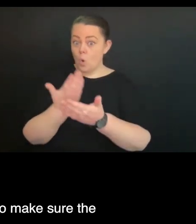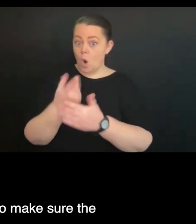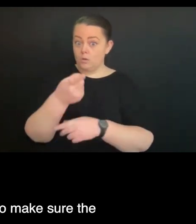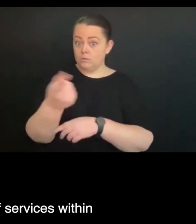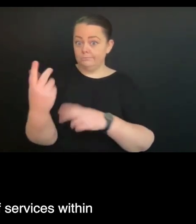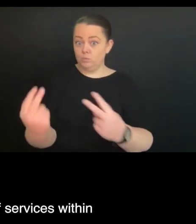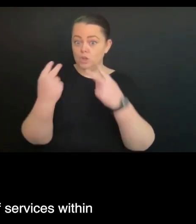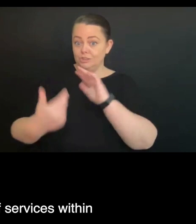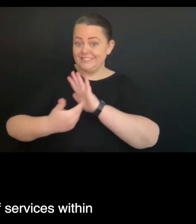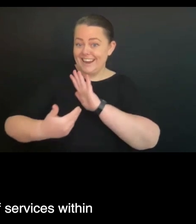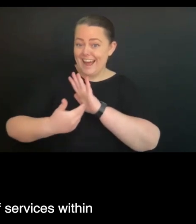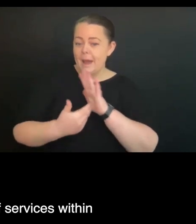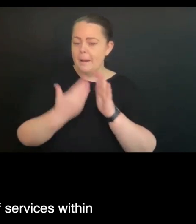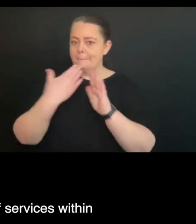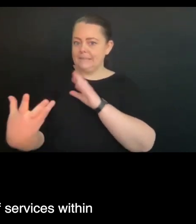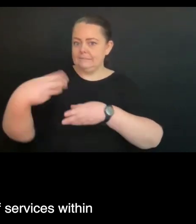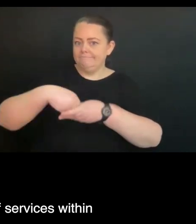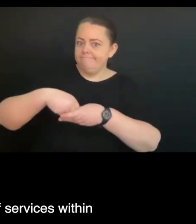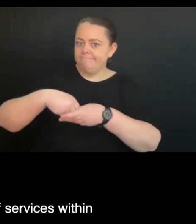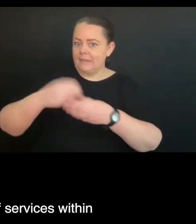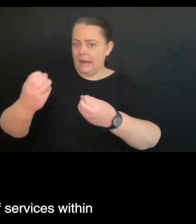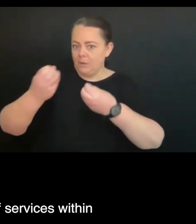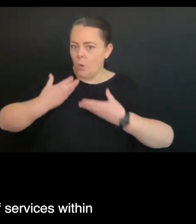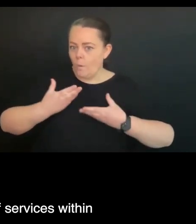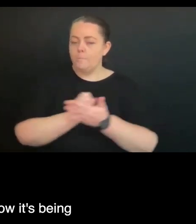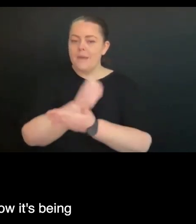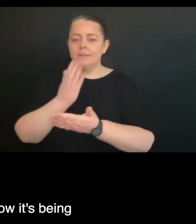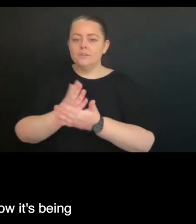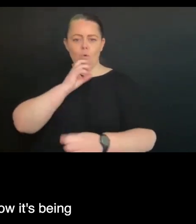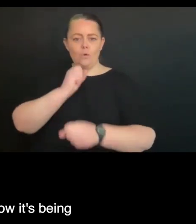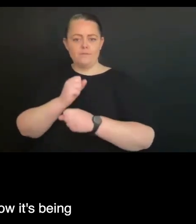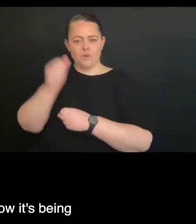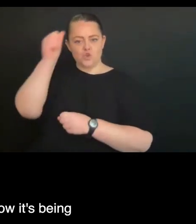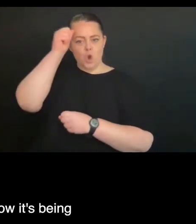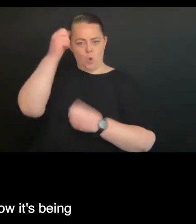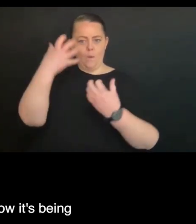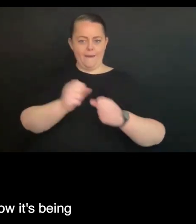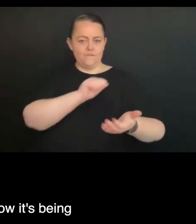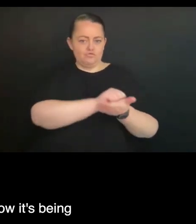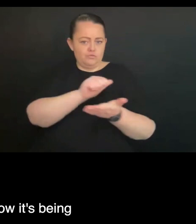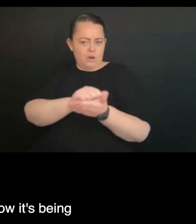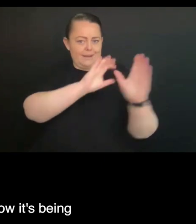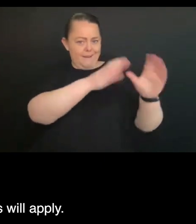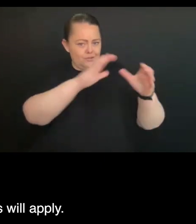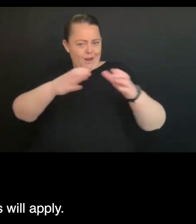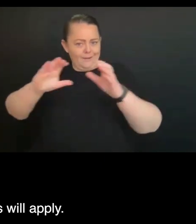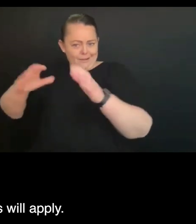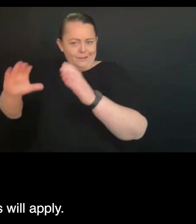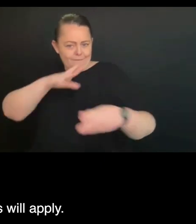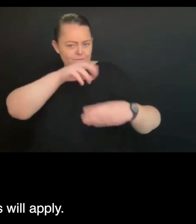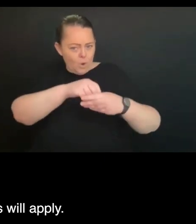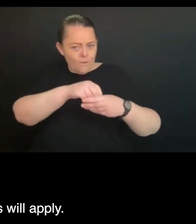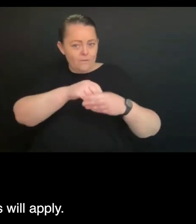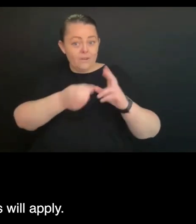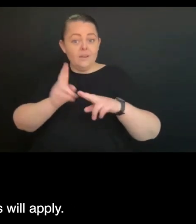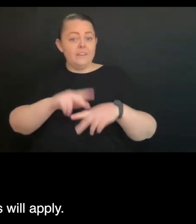make sure the department's got the mix right of services within registration categories and how it's been proposed that the